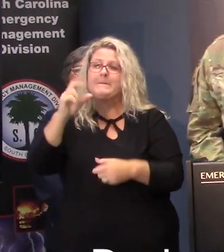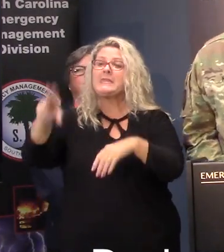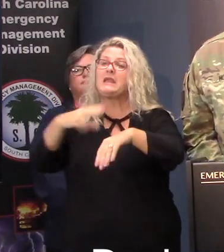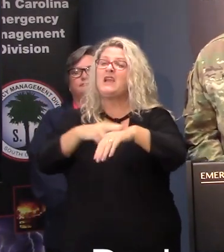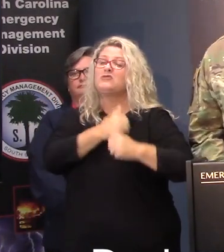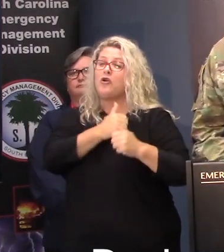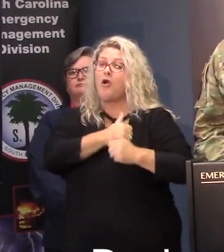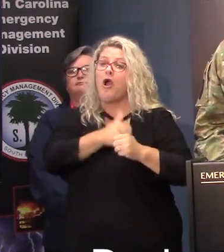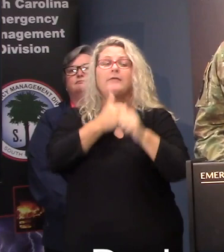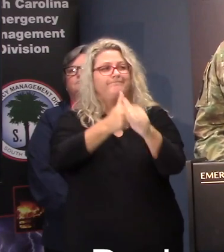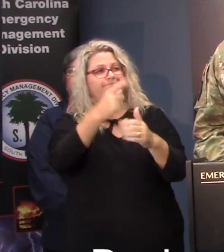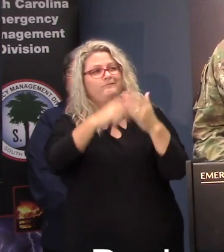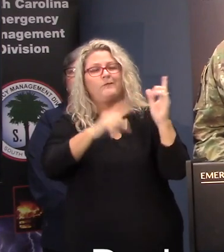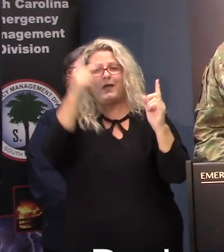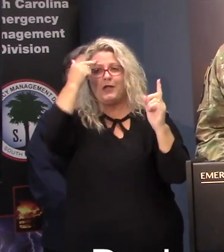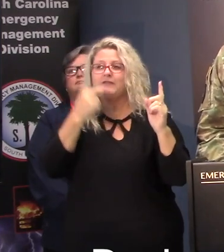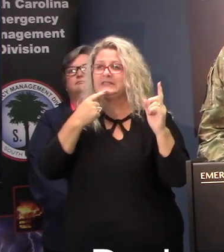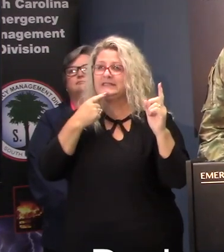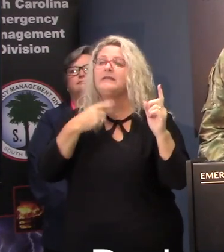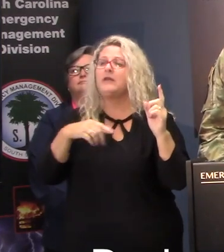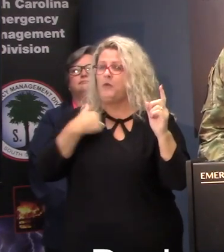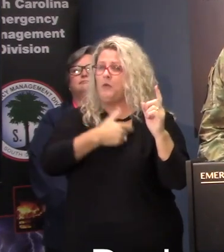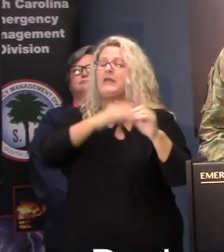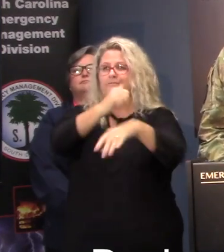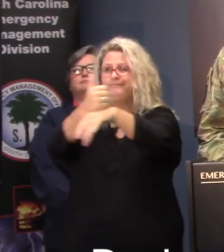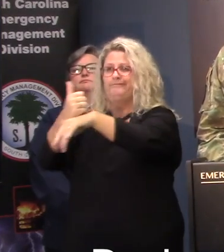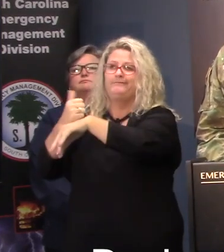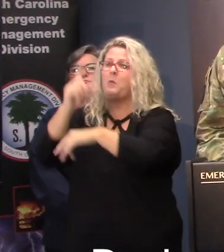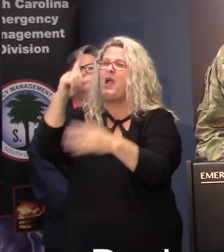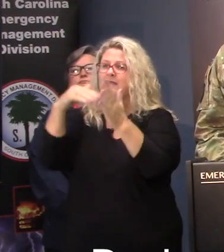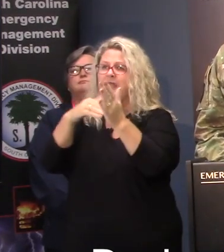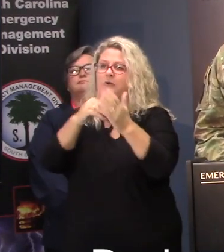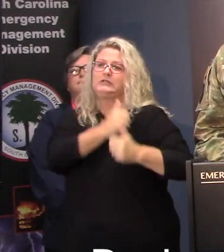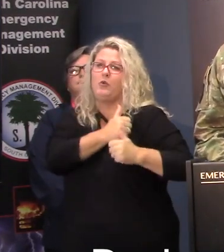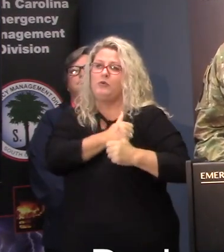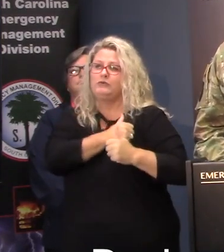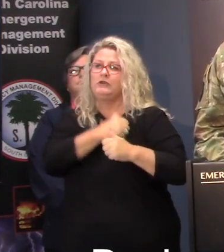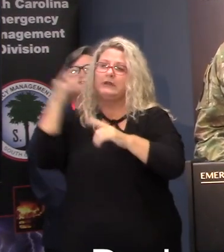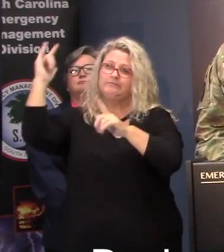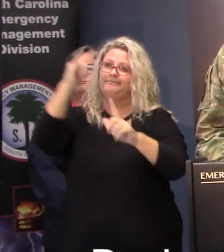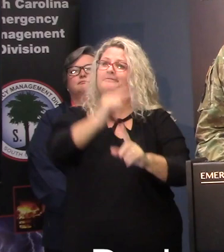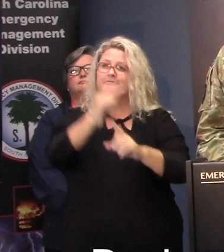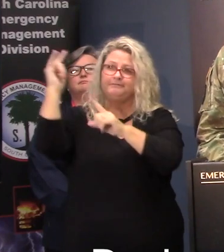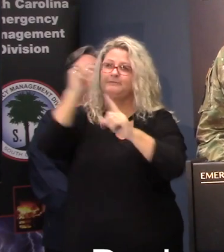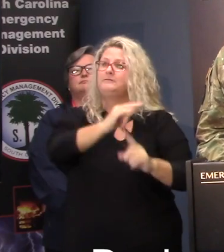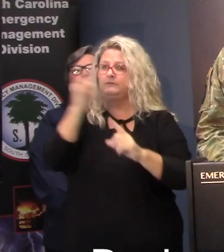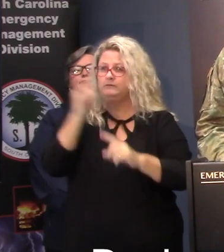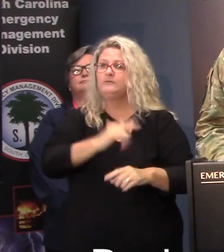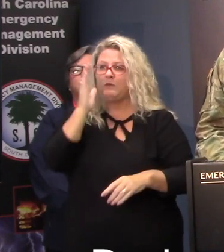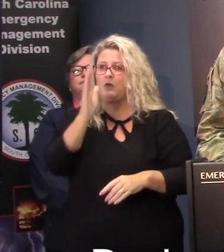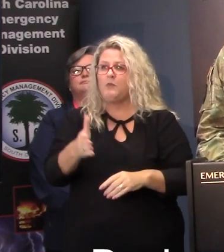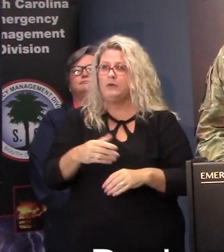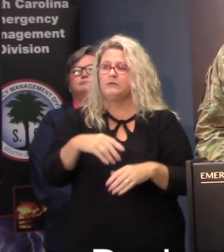based upon the governor's executive order has been mobilized? have approximately a thousand soldiers and airmen now that are being brought up. They will initially